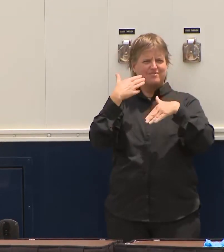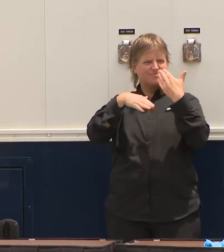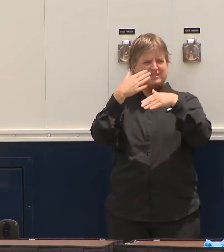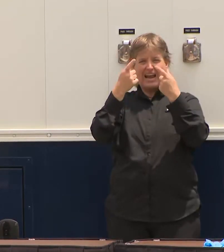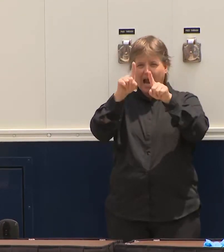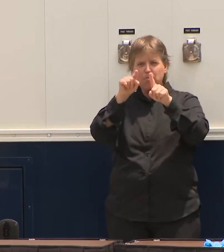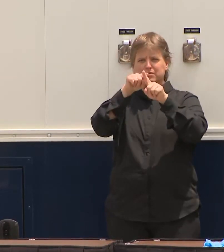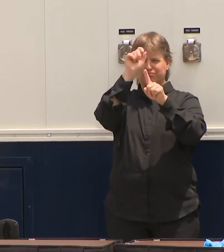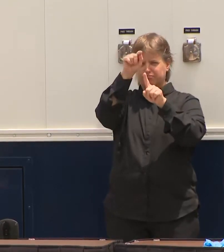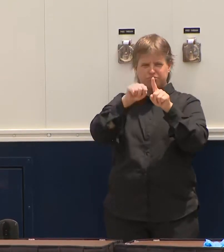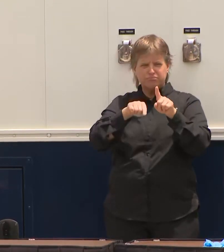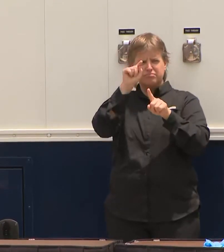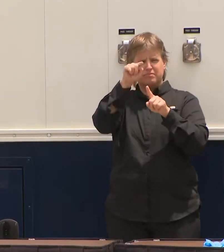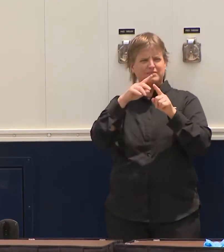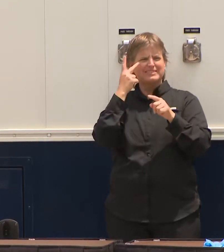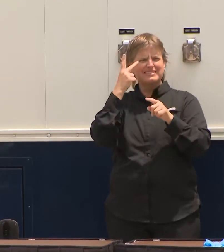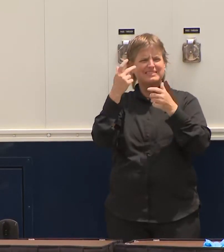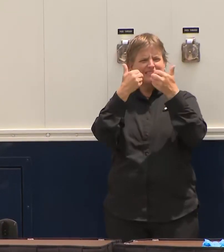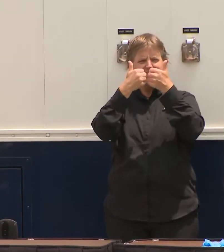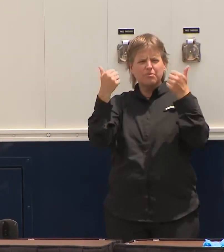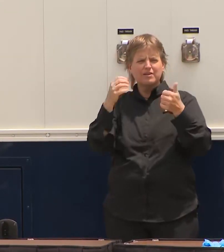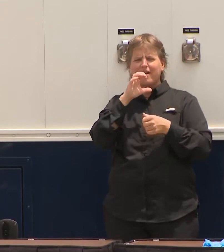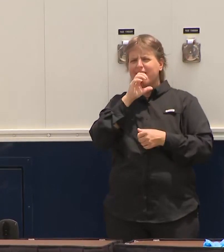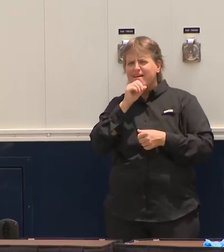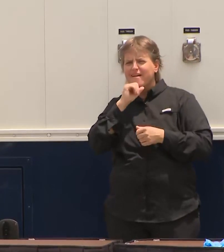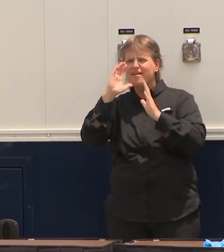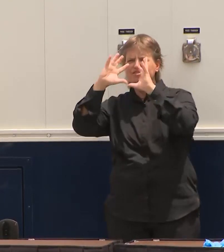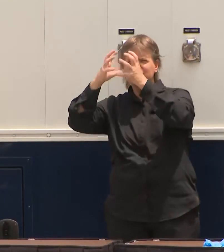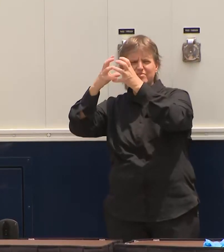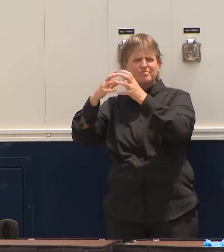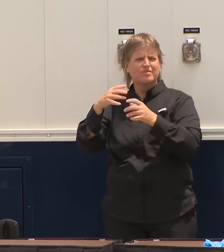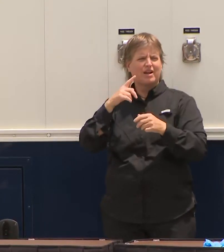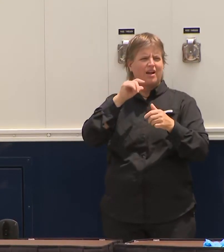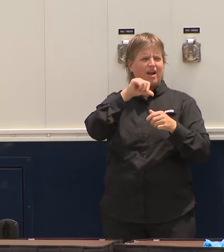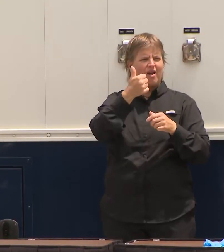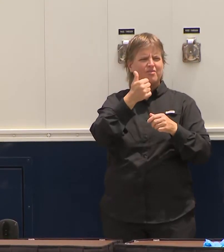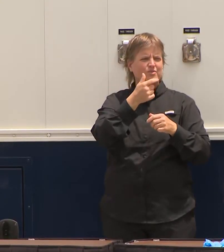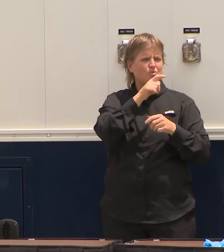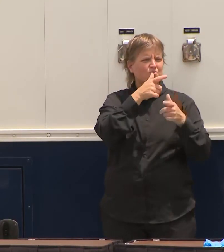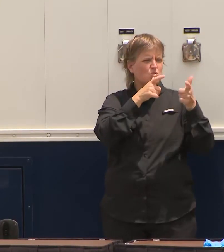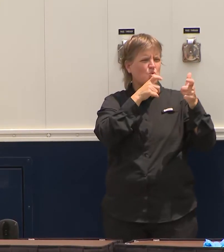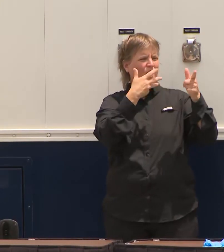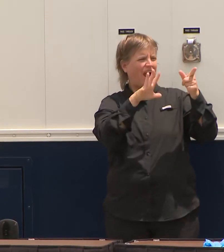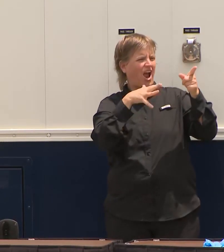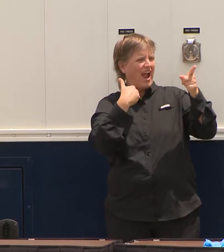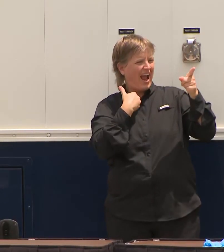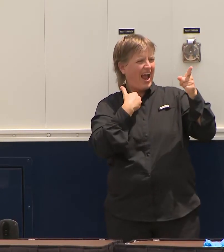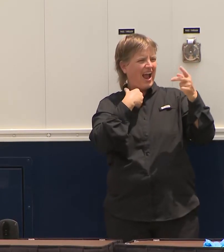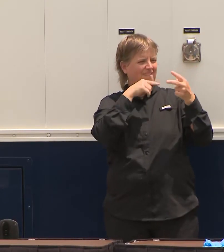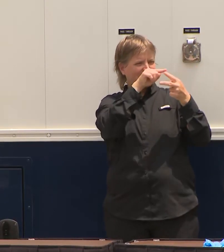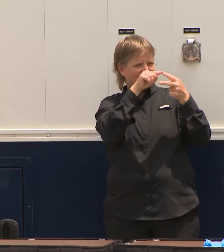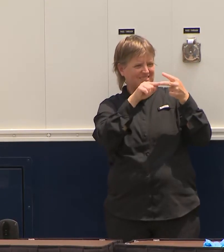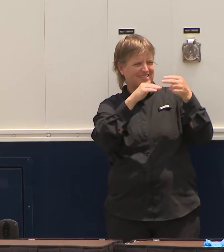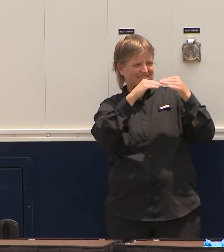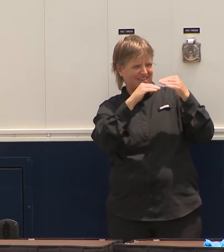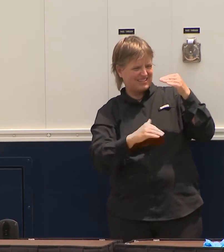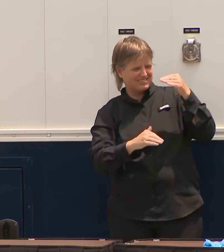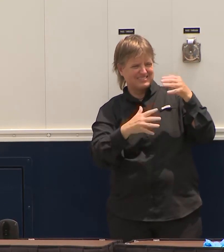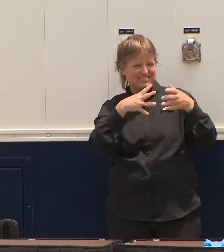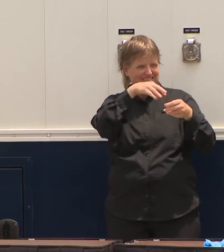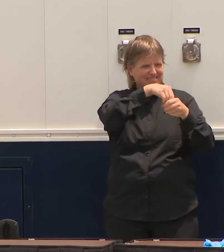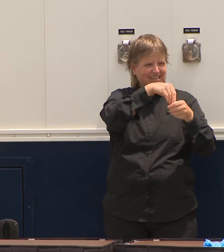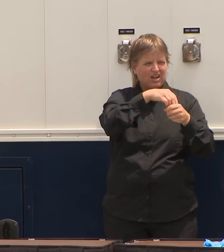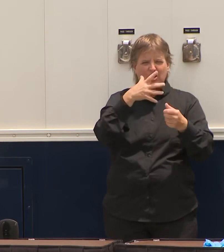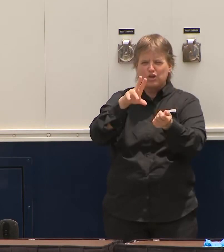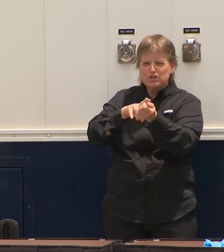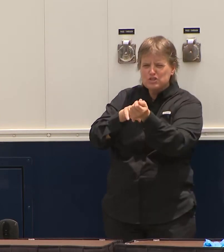You have it broken out by age. You have the number of cases, positive cases, listed in any nursing home or assisted living facility by